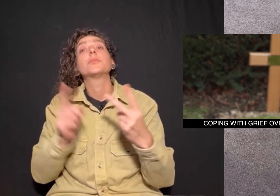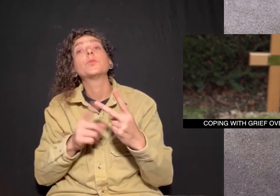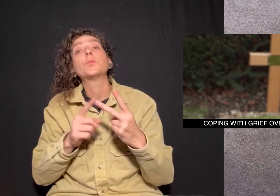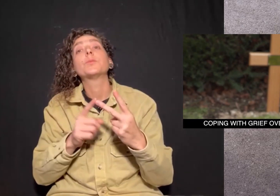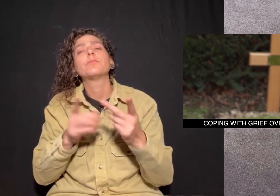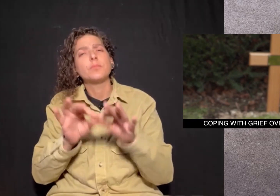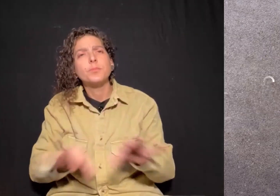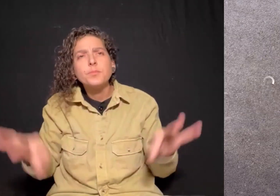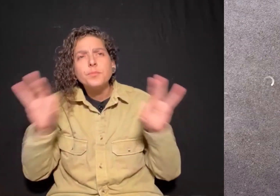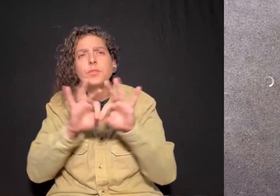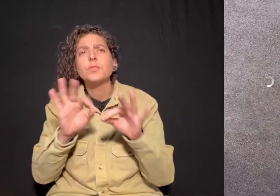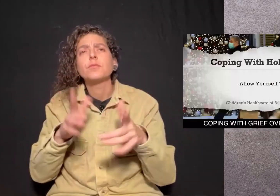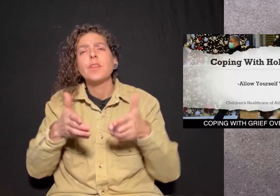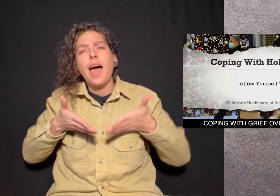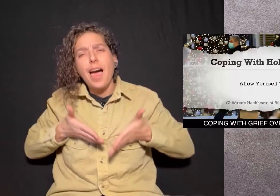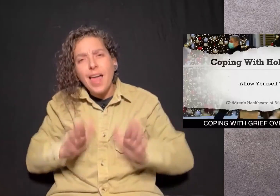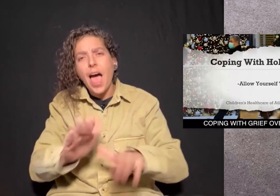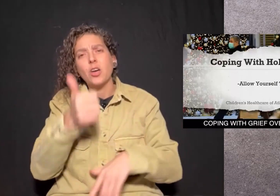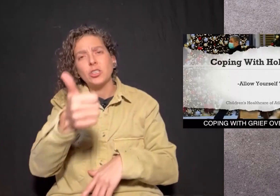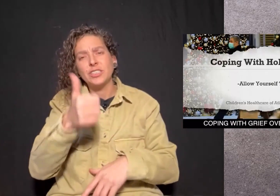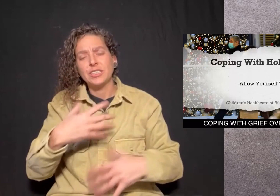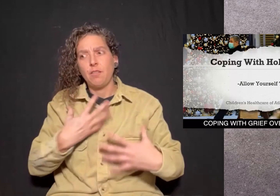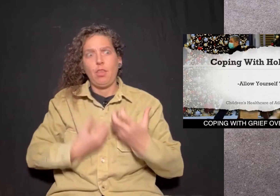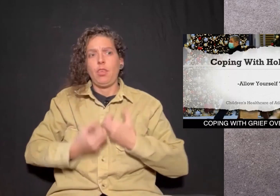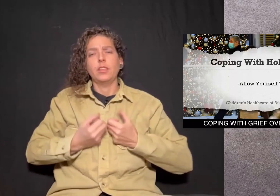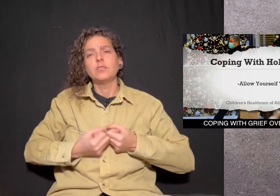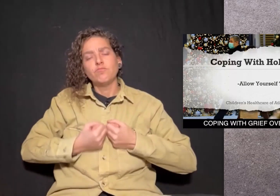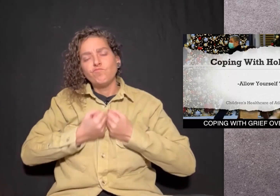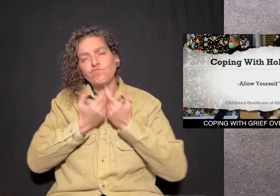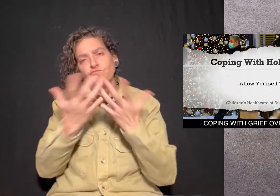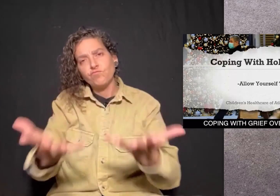Number two, it's important to allow yourself to feel.